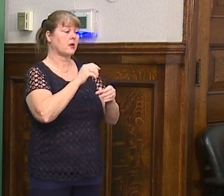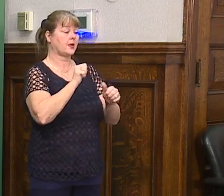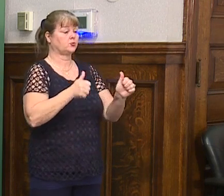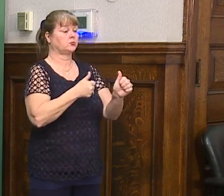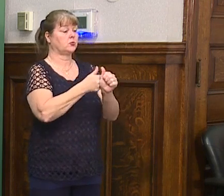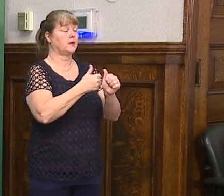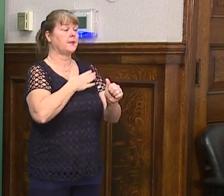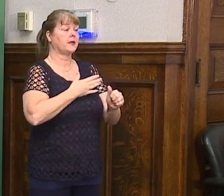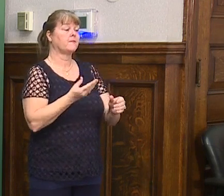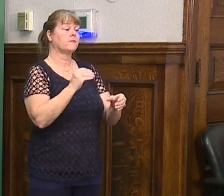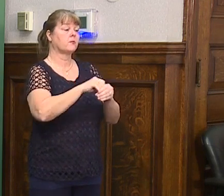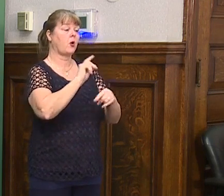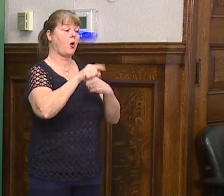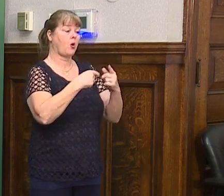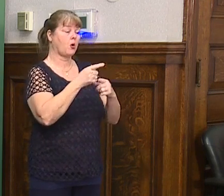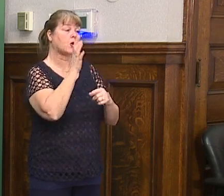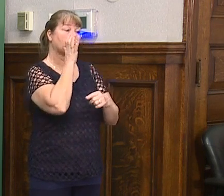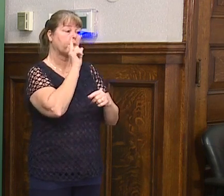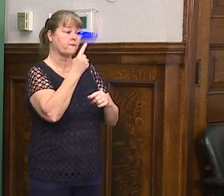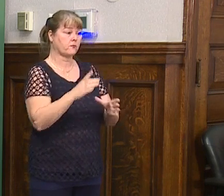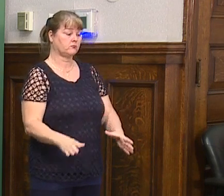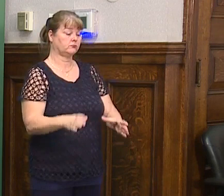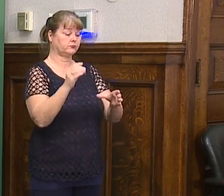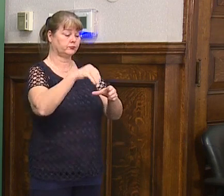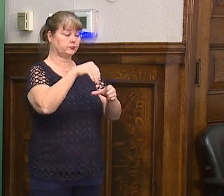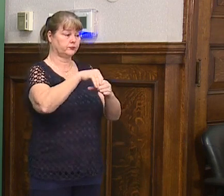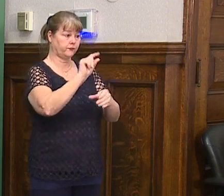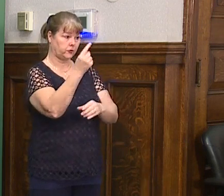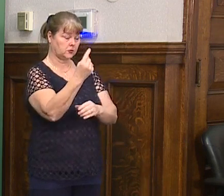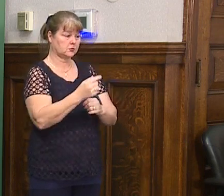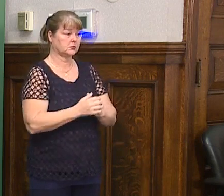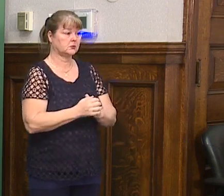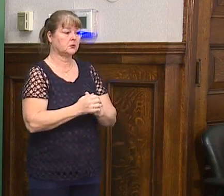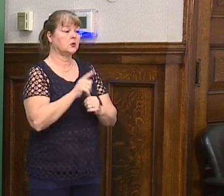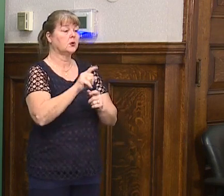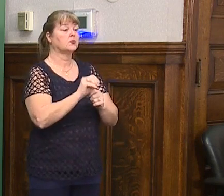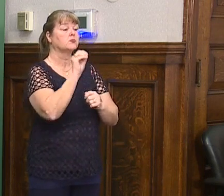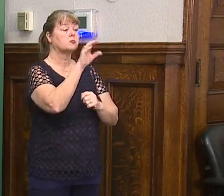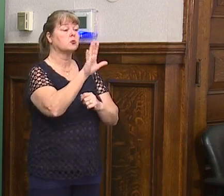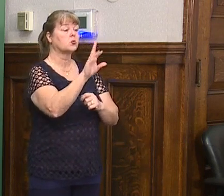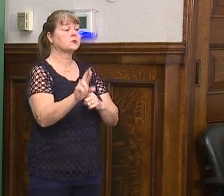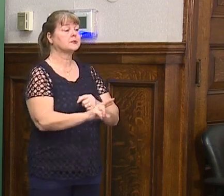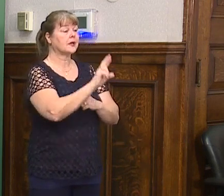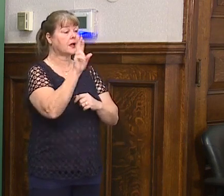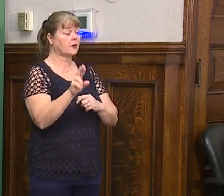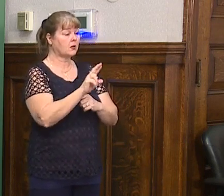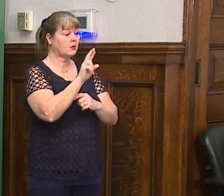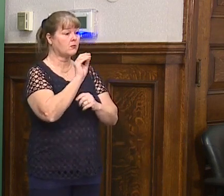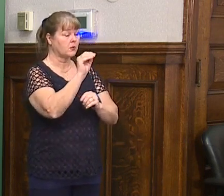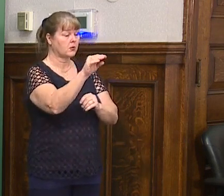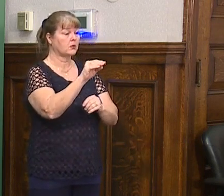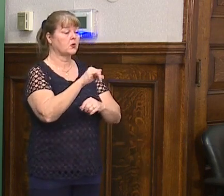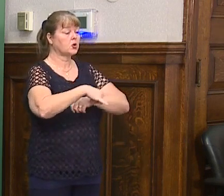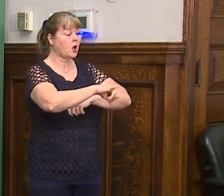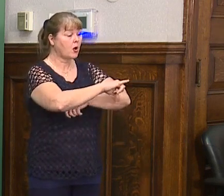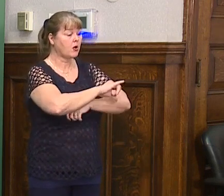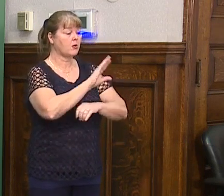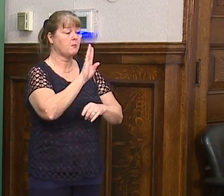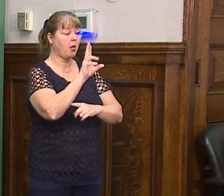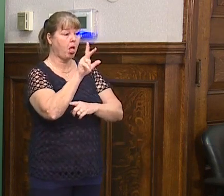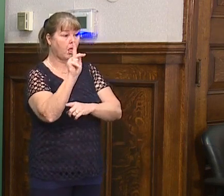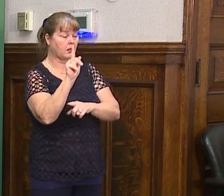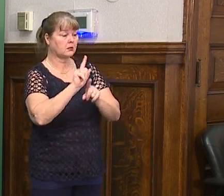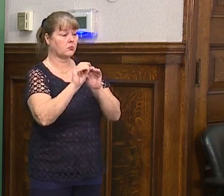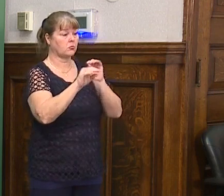fill up your trash can first. You can drop off your recycling yard waste or bulk items